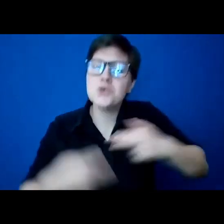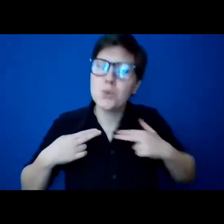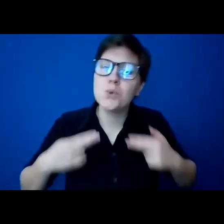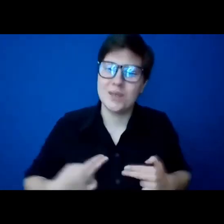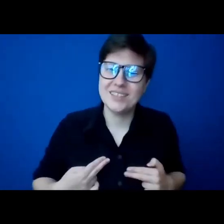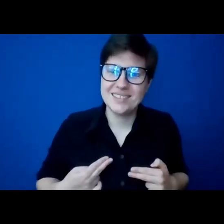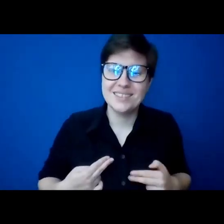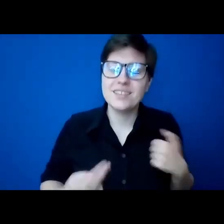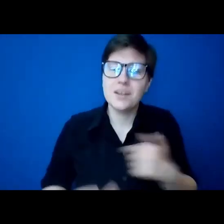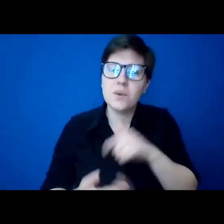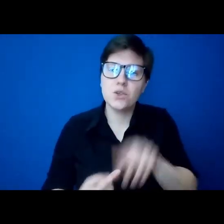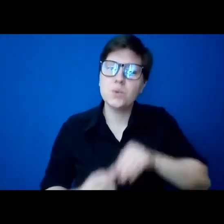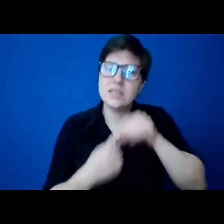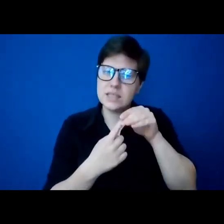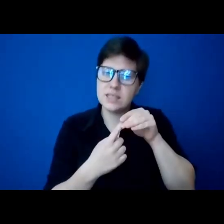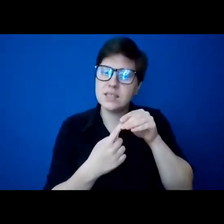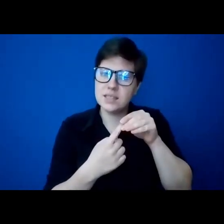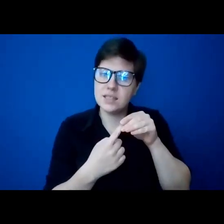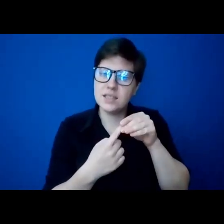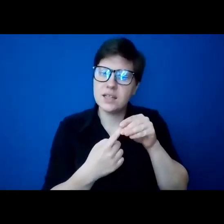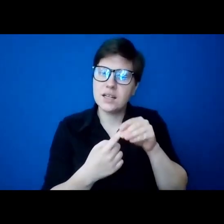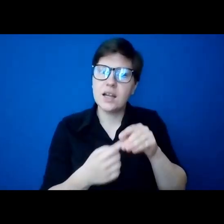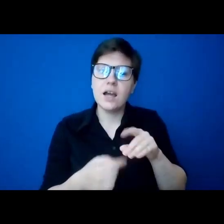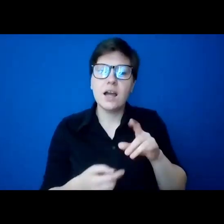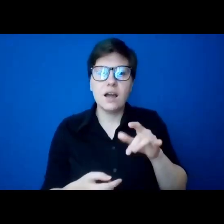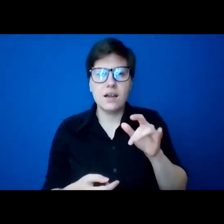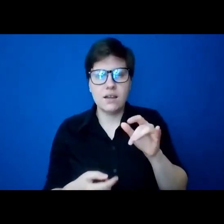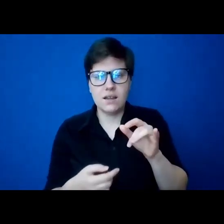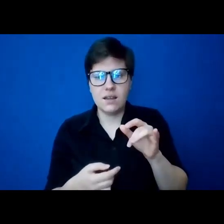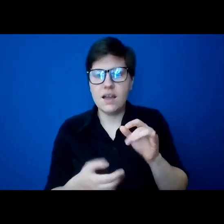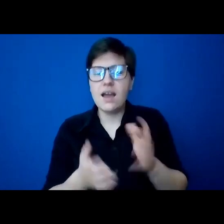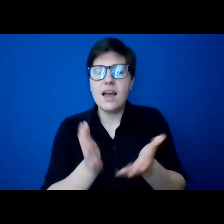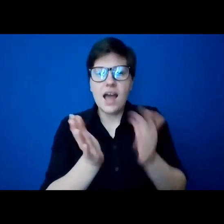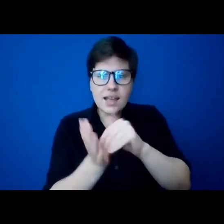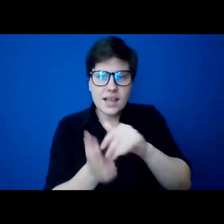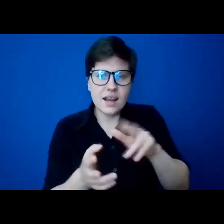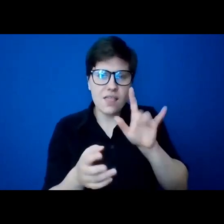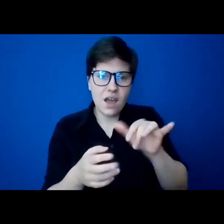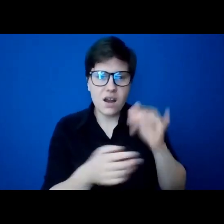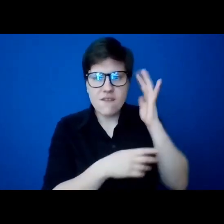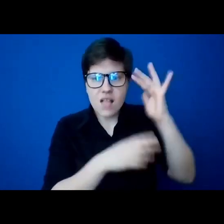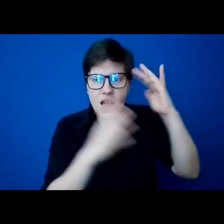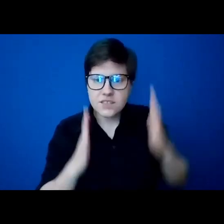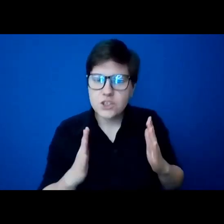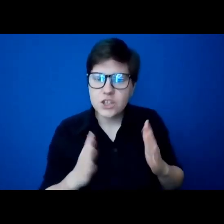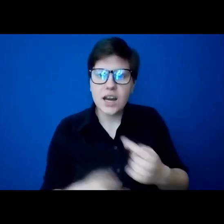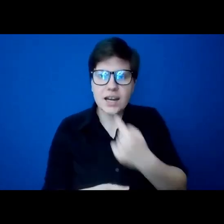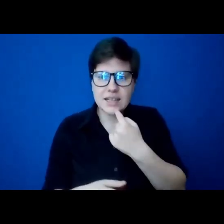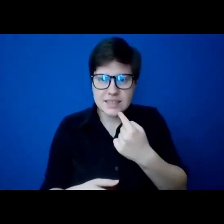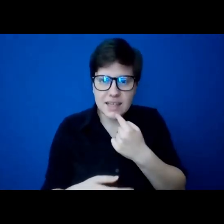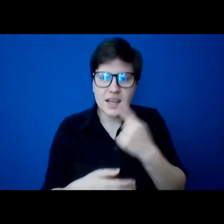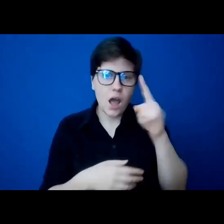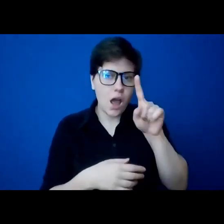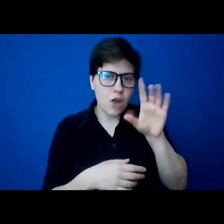are unique. It was again, Soren Kierkegaard who said now 150 years ago, once